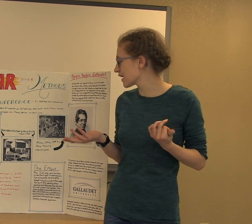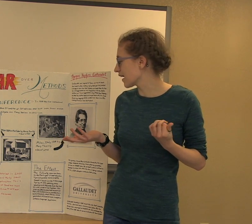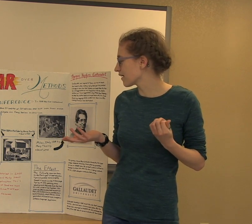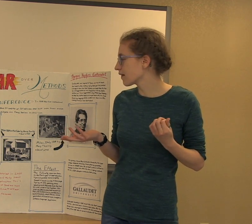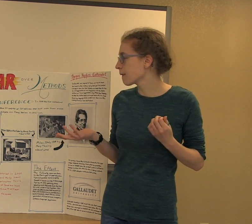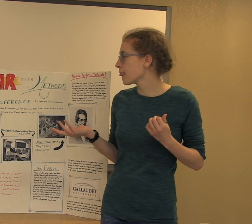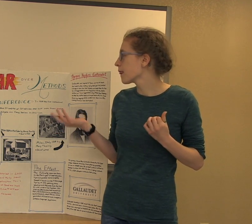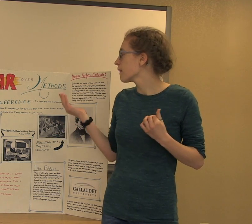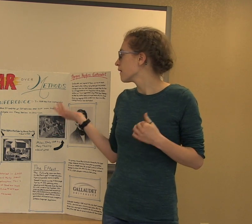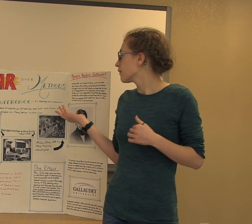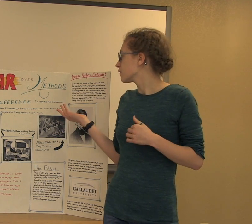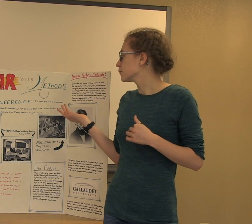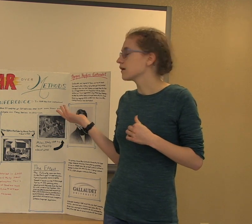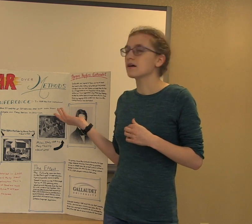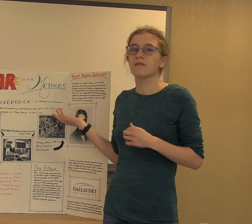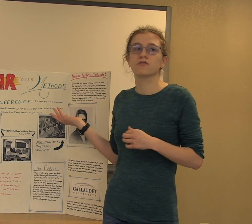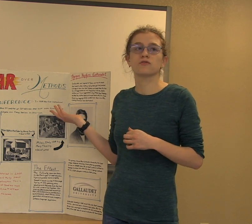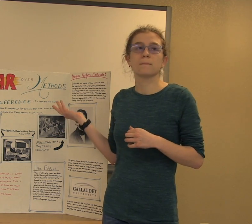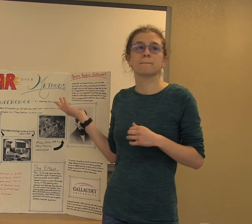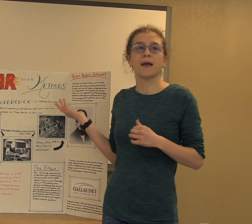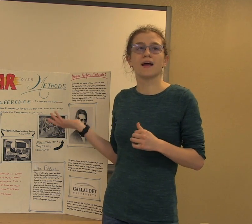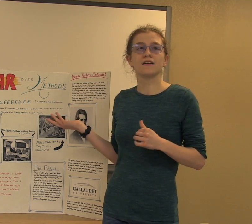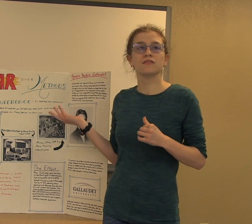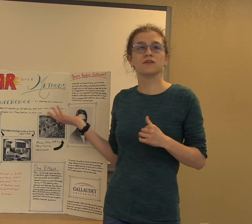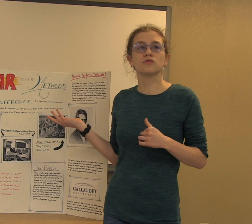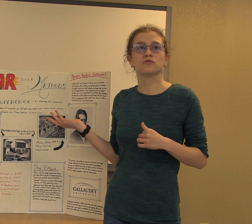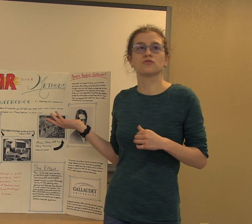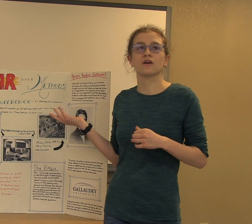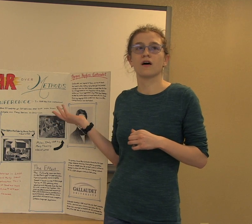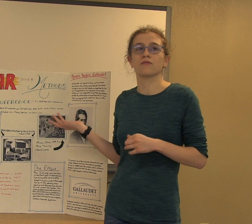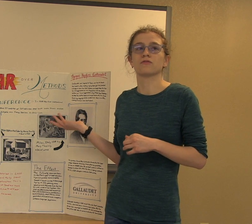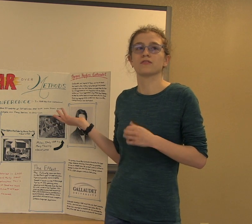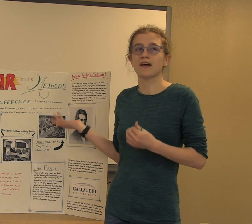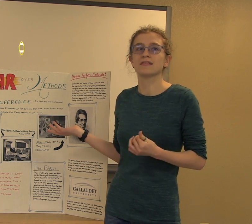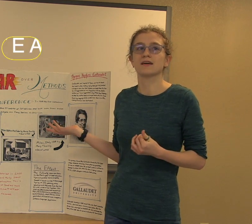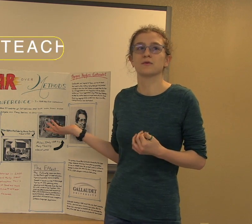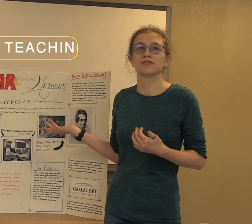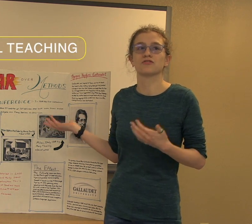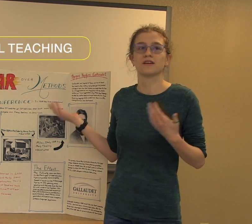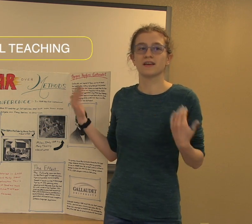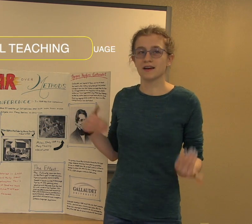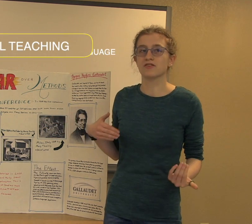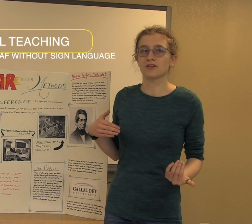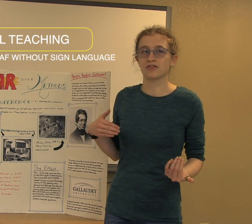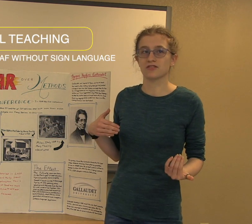that the Milan Conference banned the use of sign language in education.